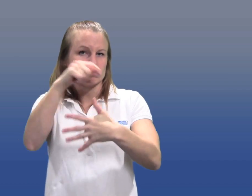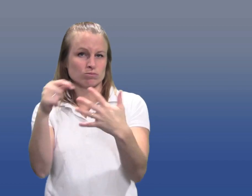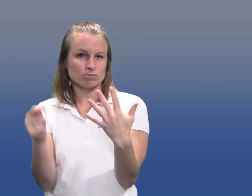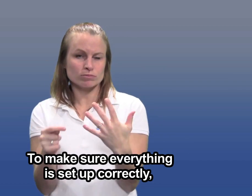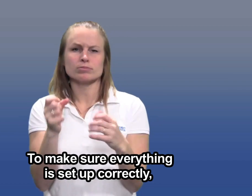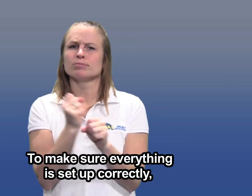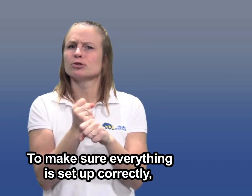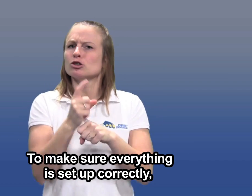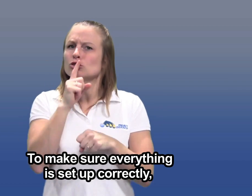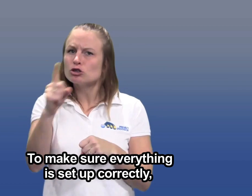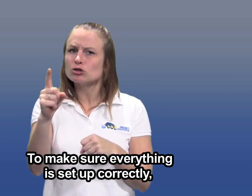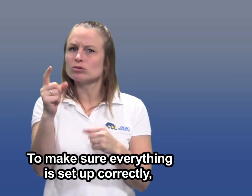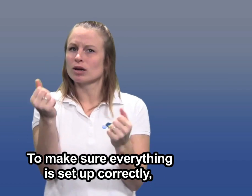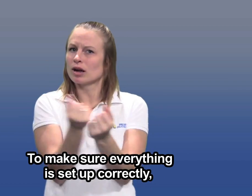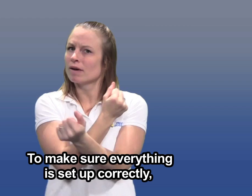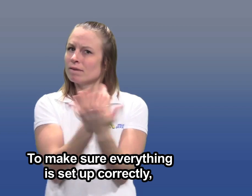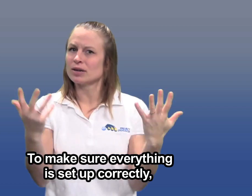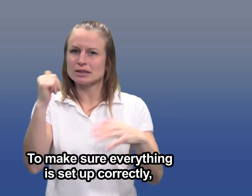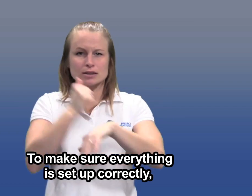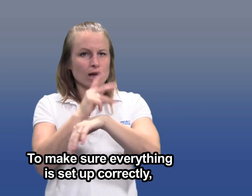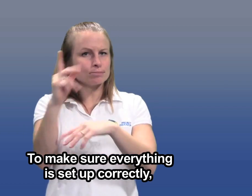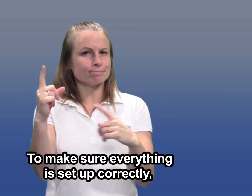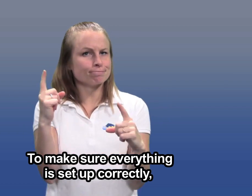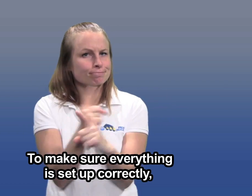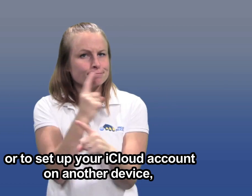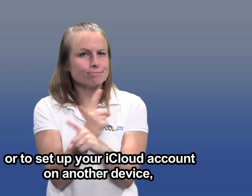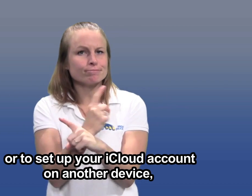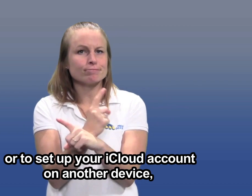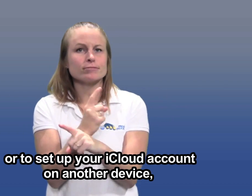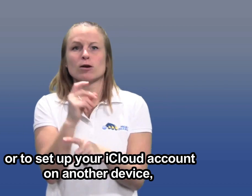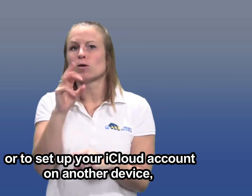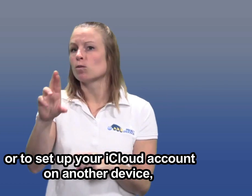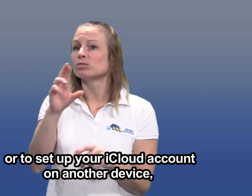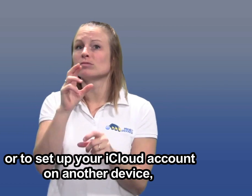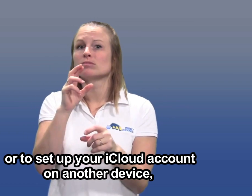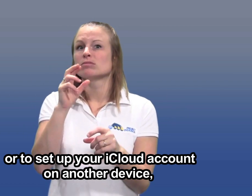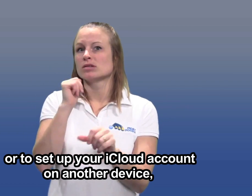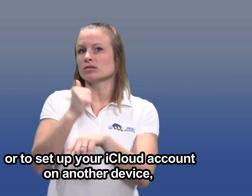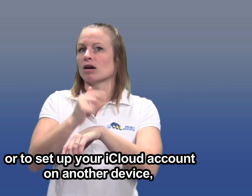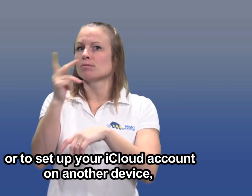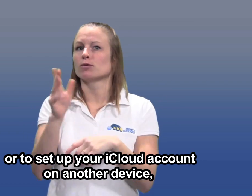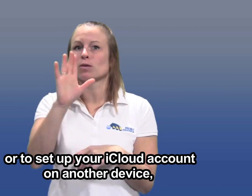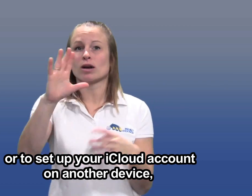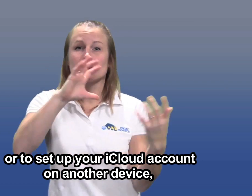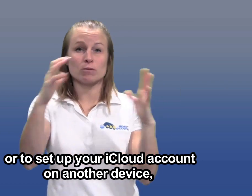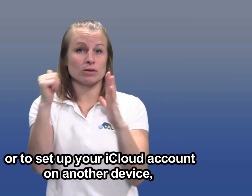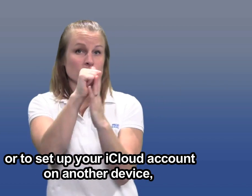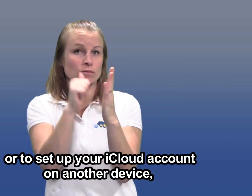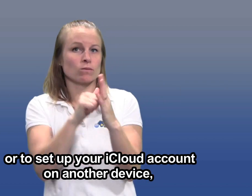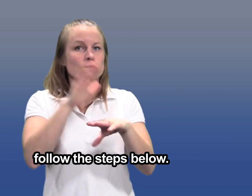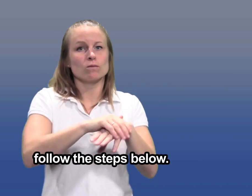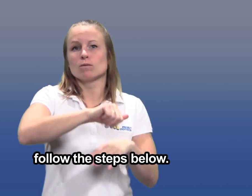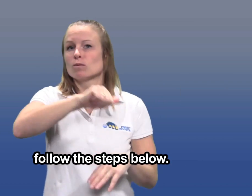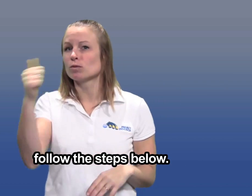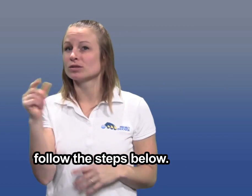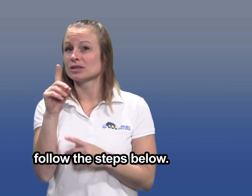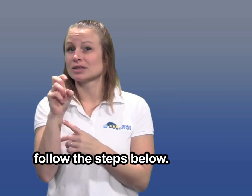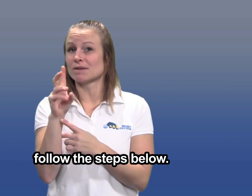To make sure everything is set up correctly or to set up your iCloud account on another device follow the steps below.